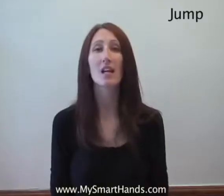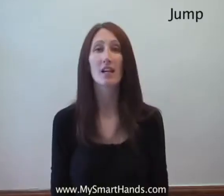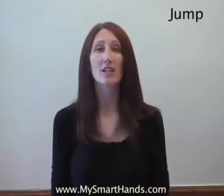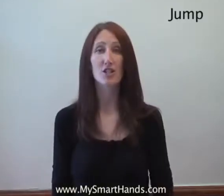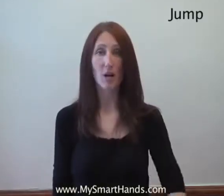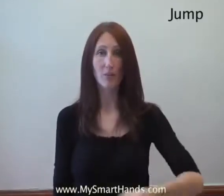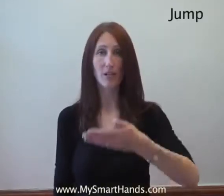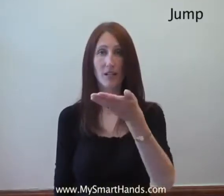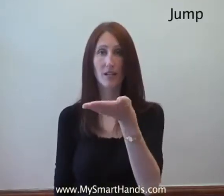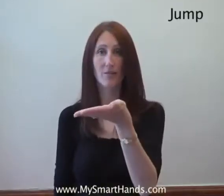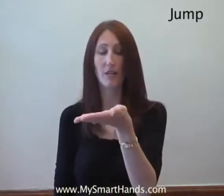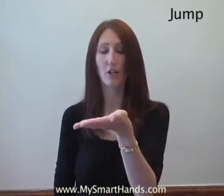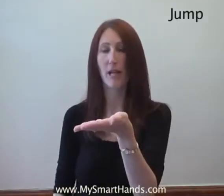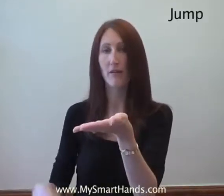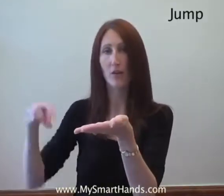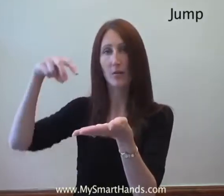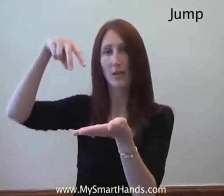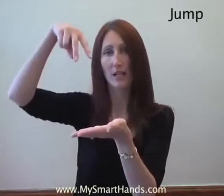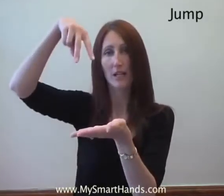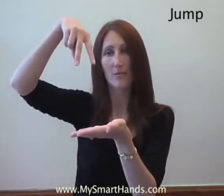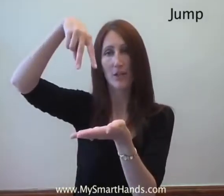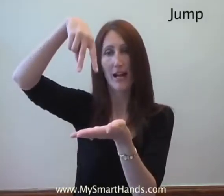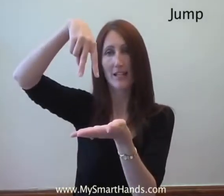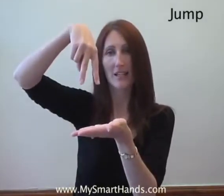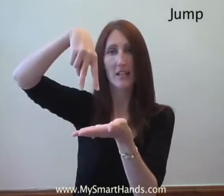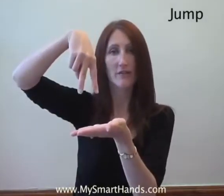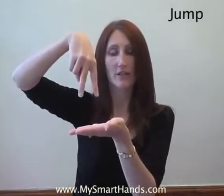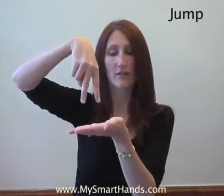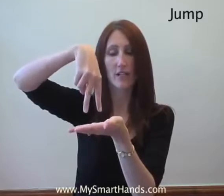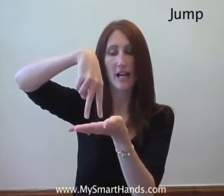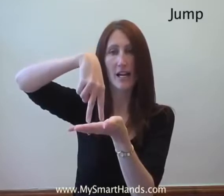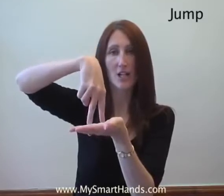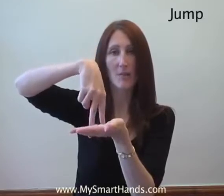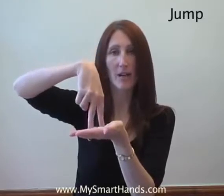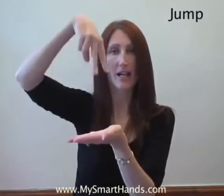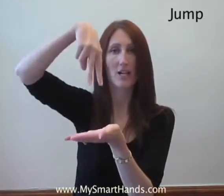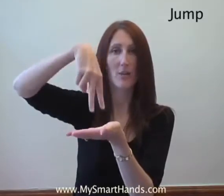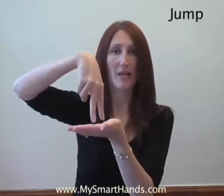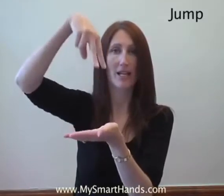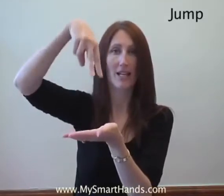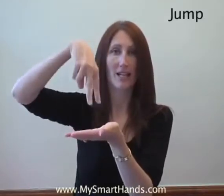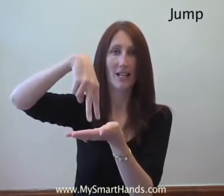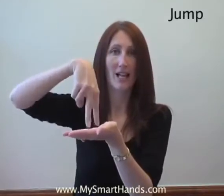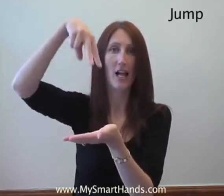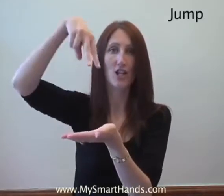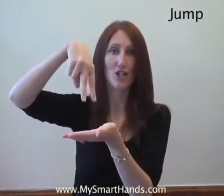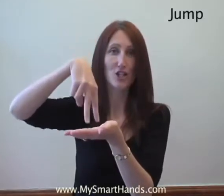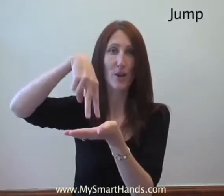Jump. Make your platform. Put your hand in an inverted V handshape and jump it. Jump.